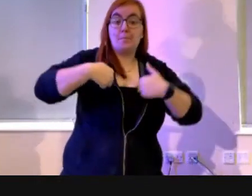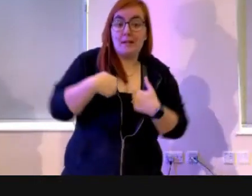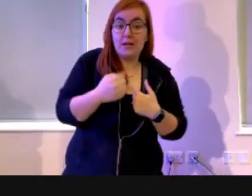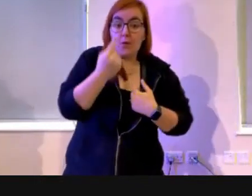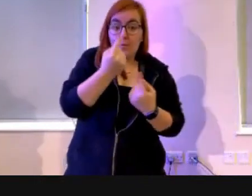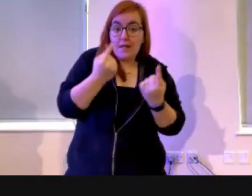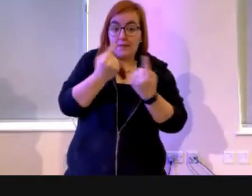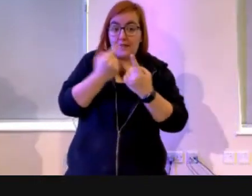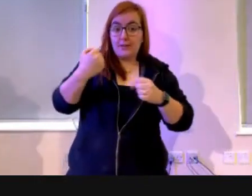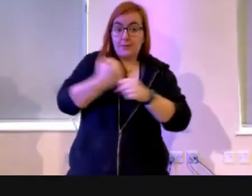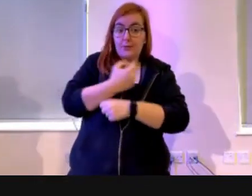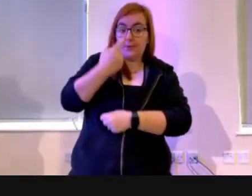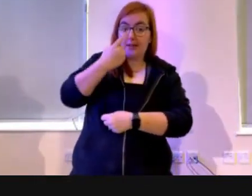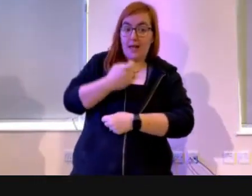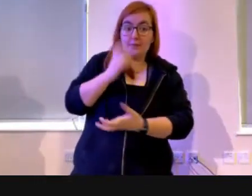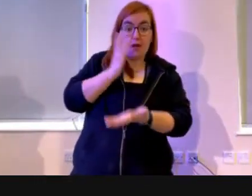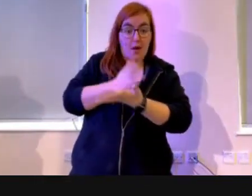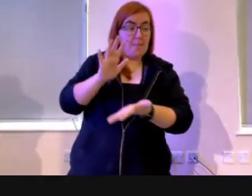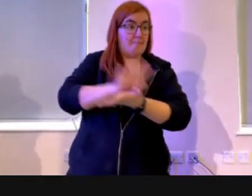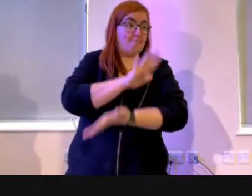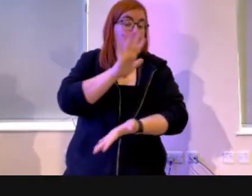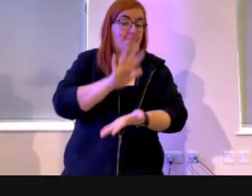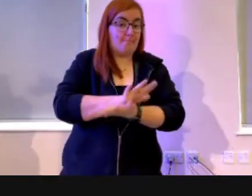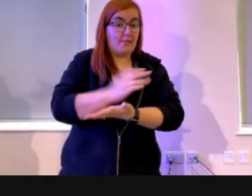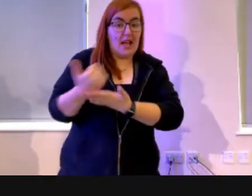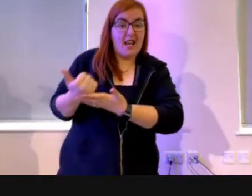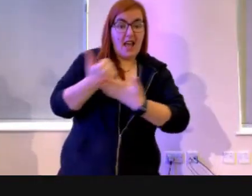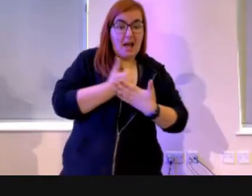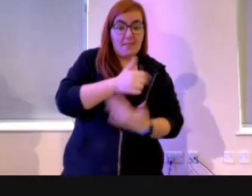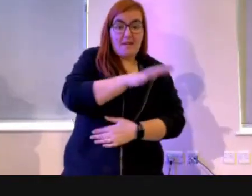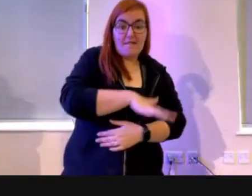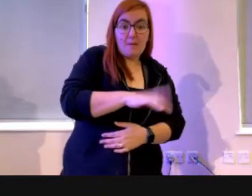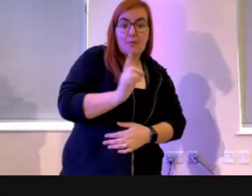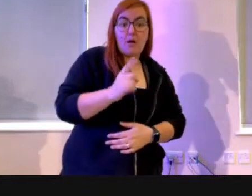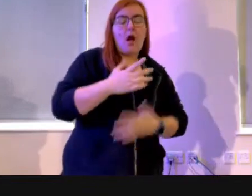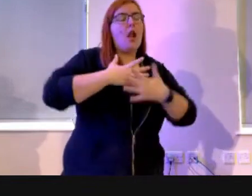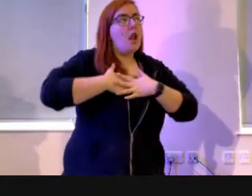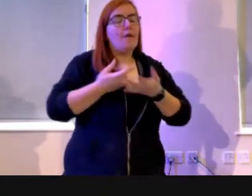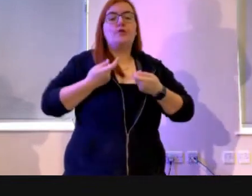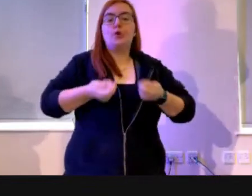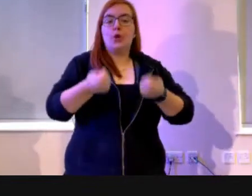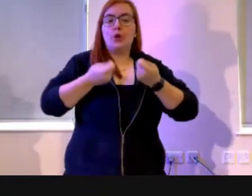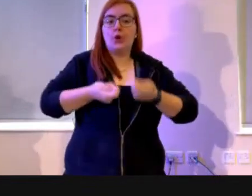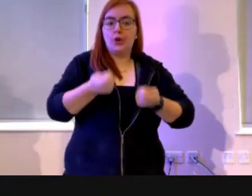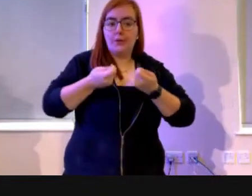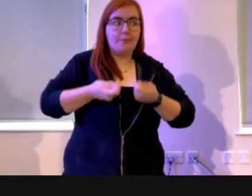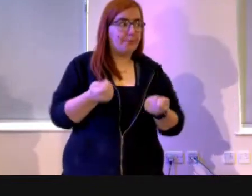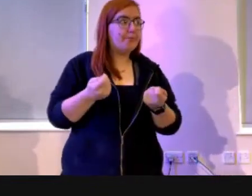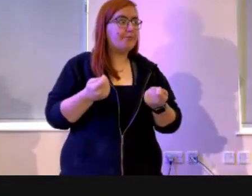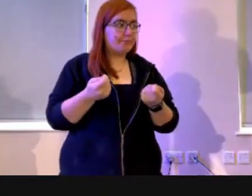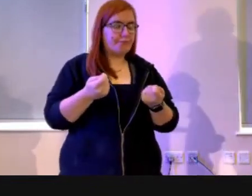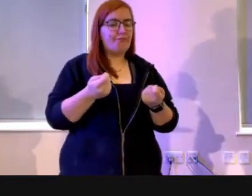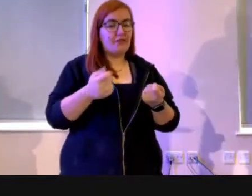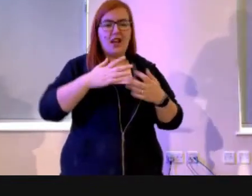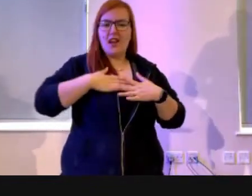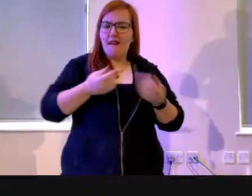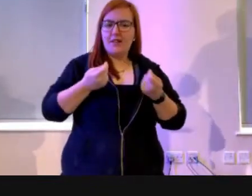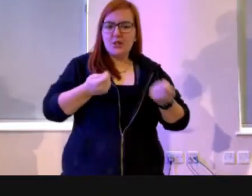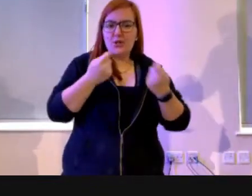can do, which I do enjoy, and actually helps my family, is I like to cook. Good, yes. I like to cook. And I have an